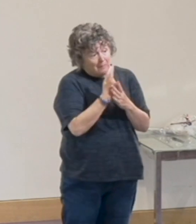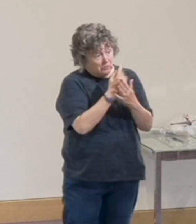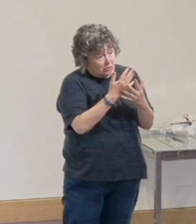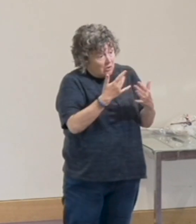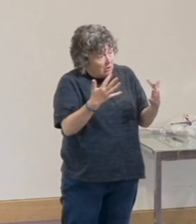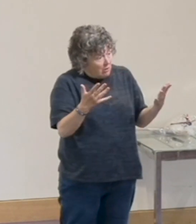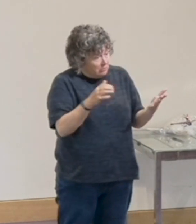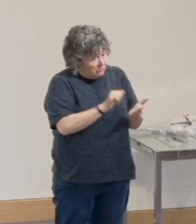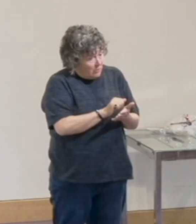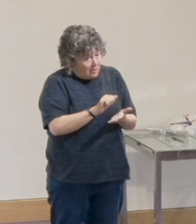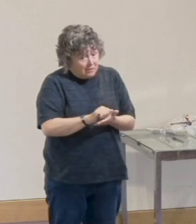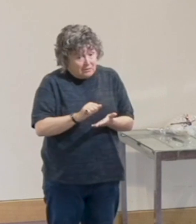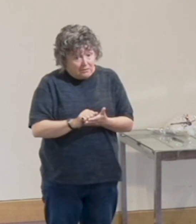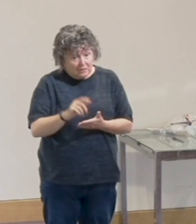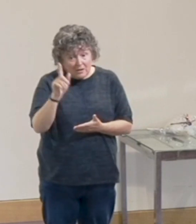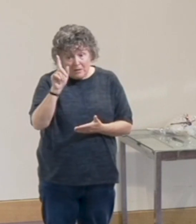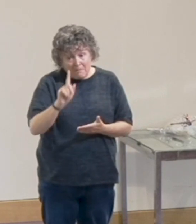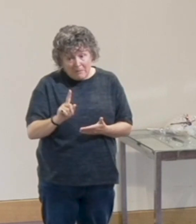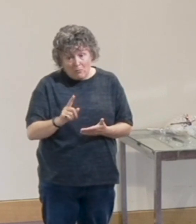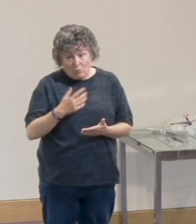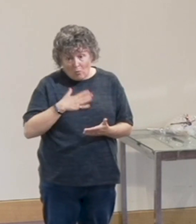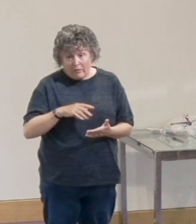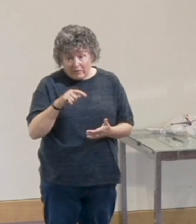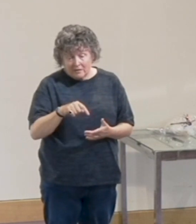life. We see this all too common in life.